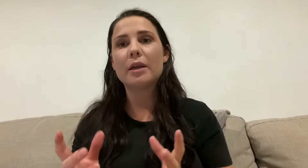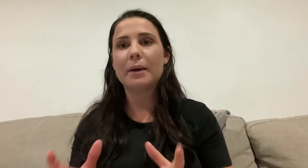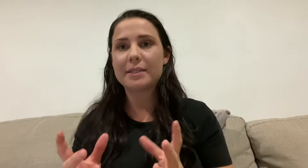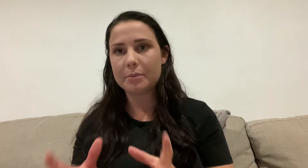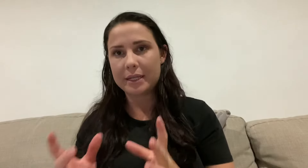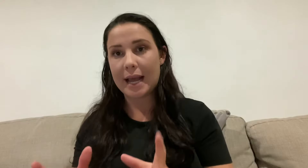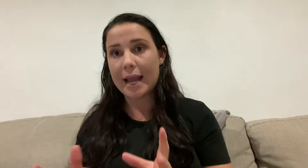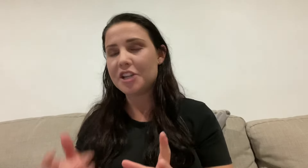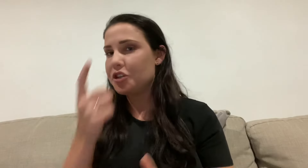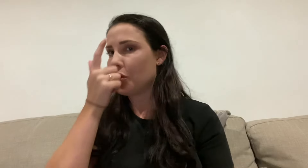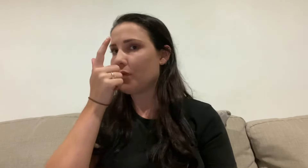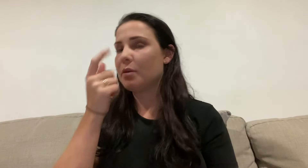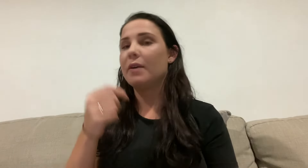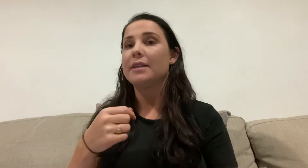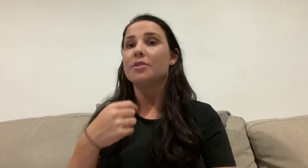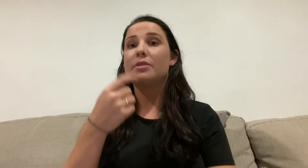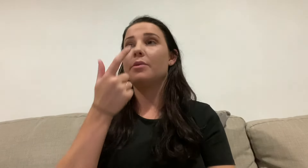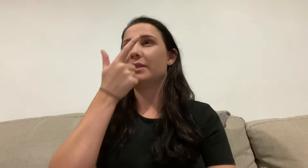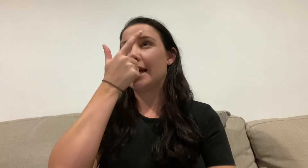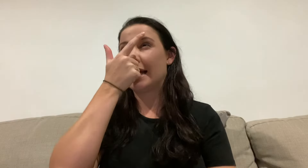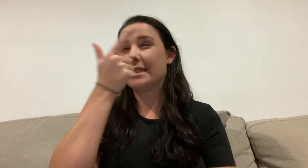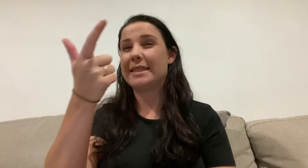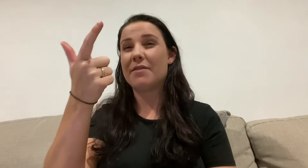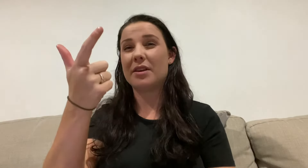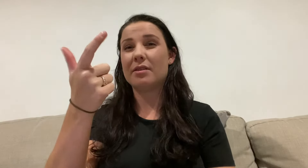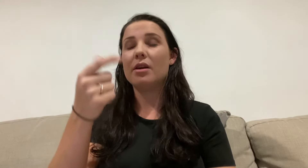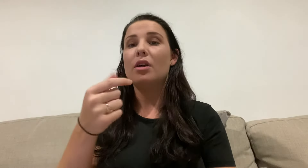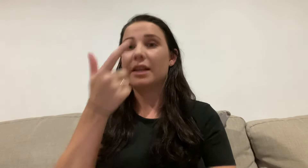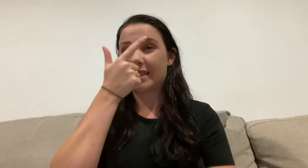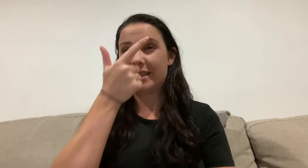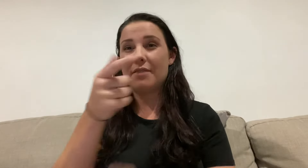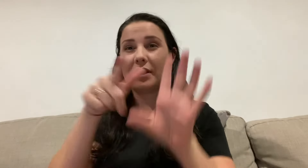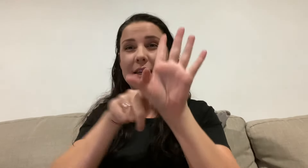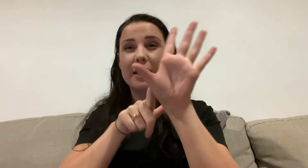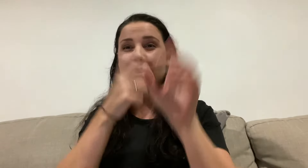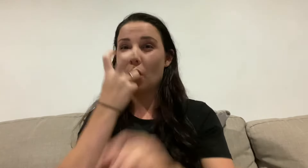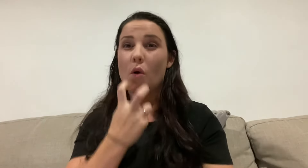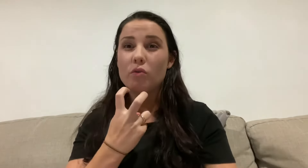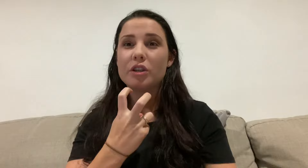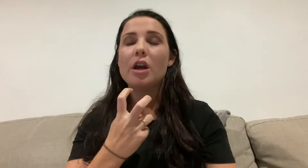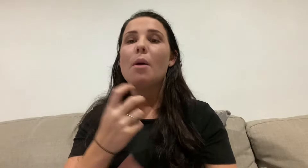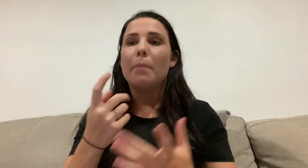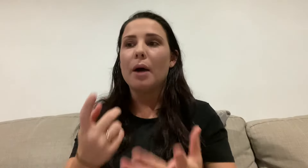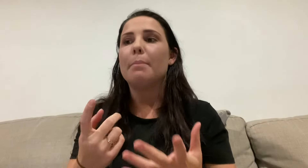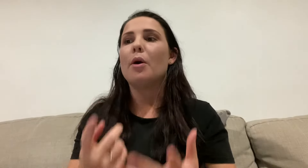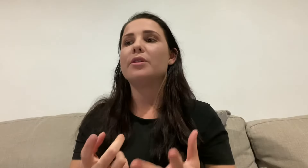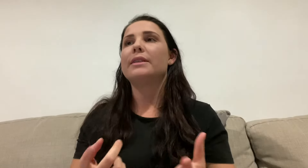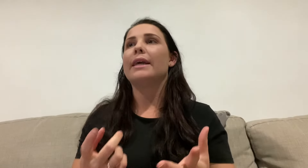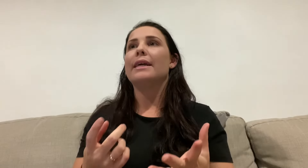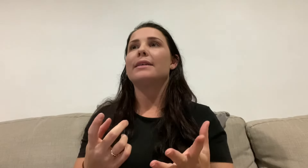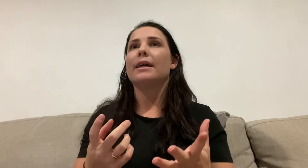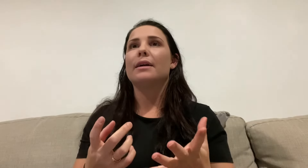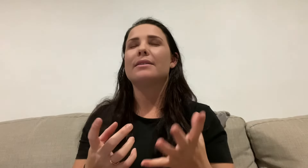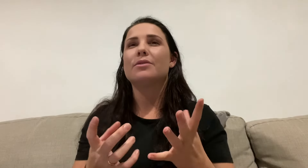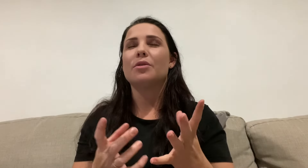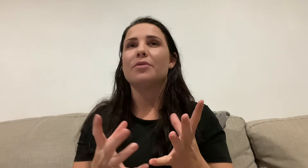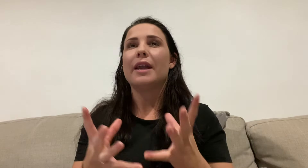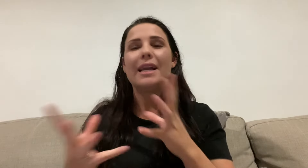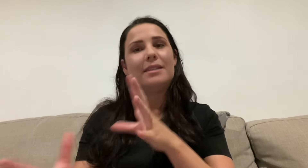about somebody's age, you go from the face. So they will say like seven, like seven years old, but mostly it's like a sort of an easy